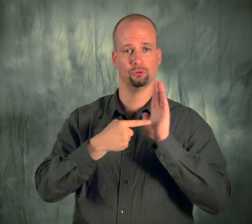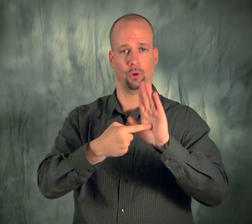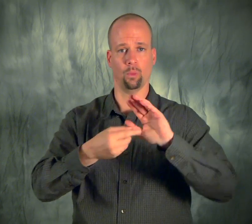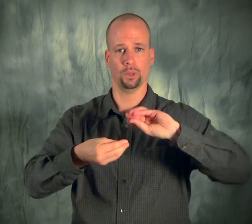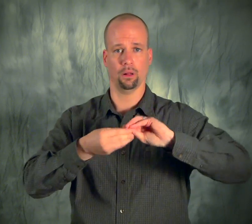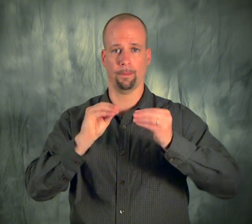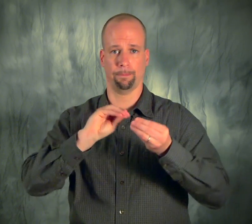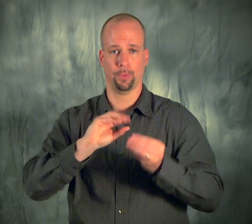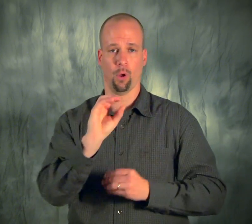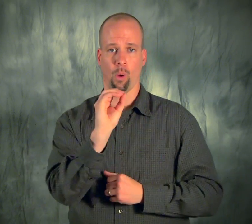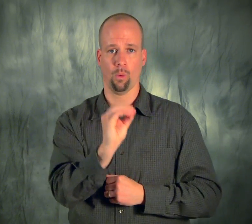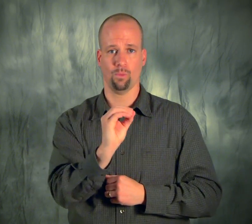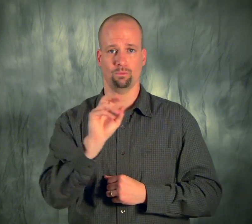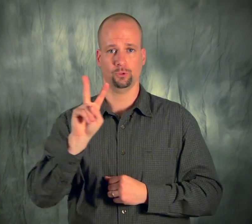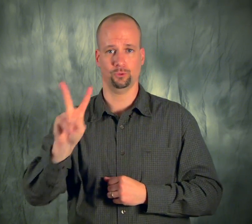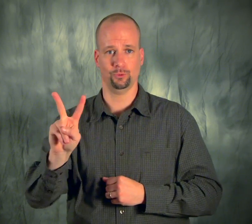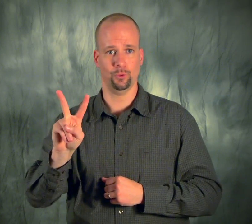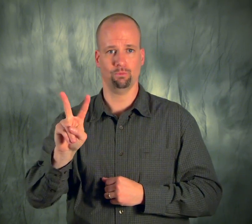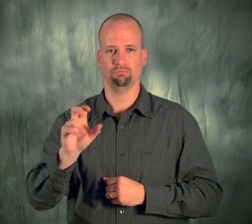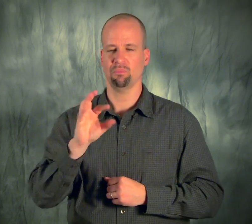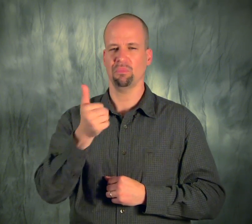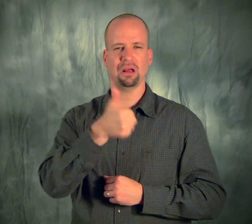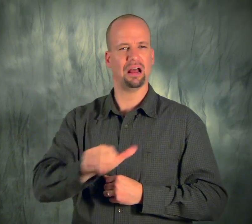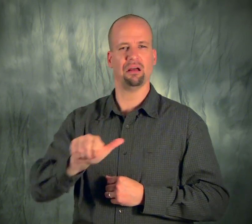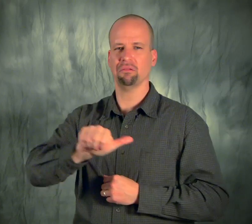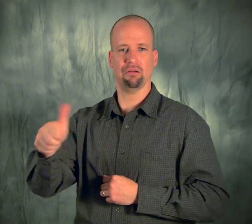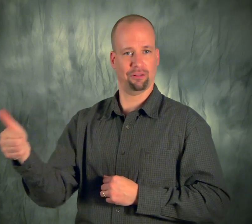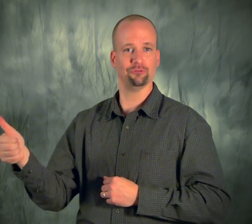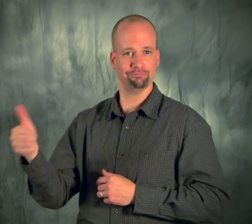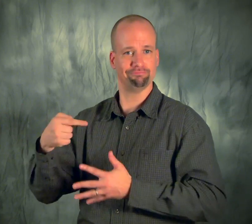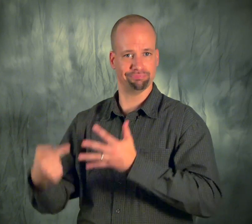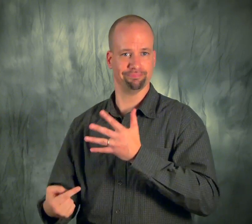it says 02 or any other position.